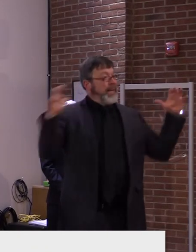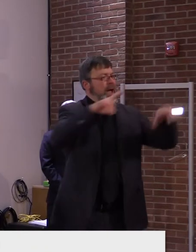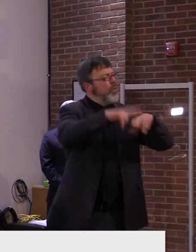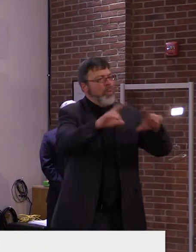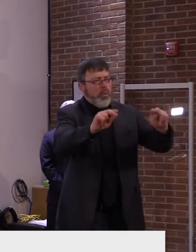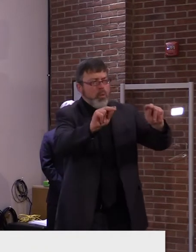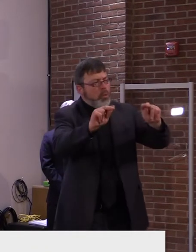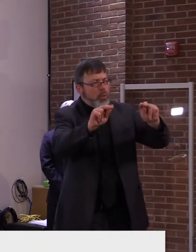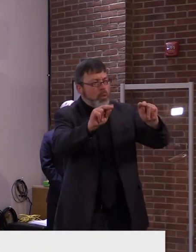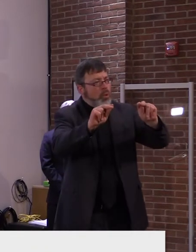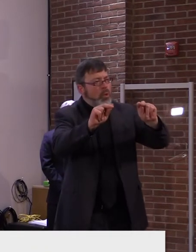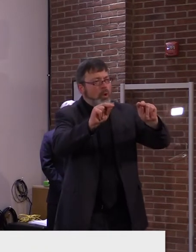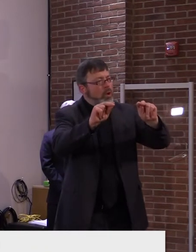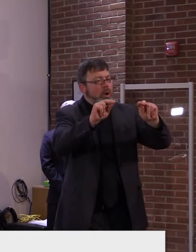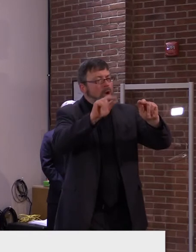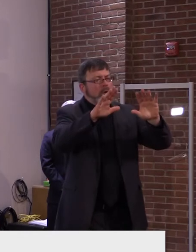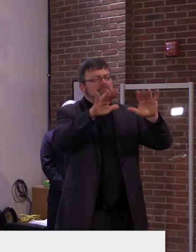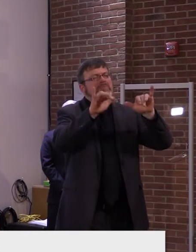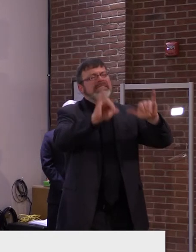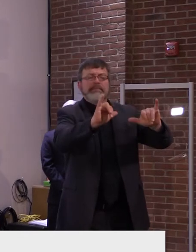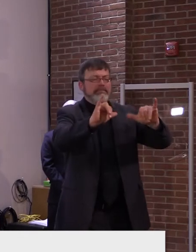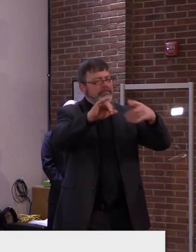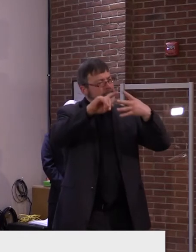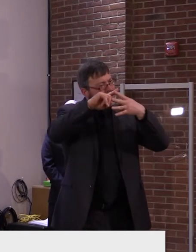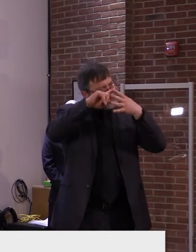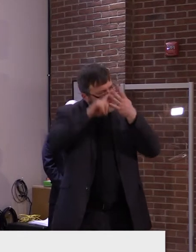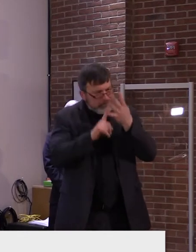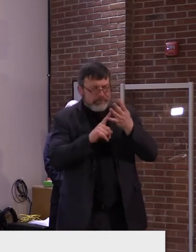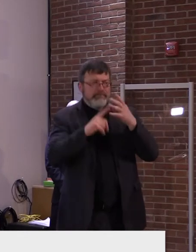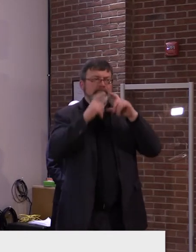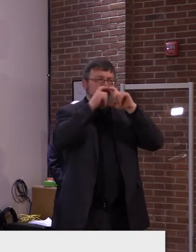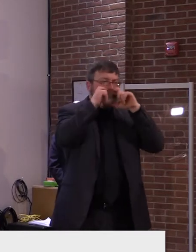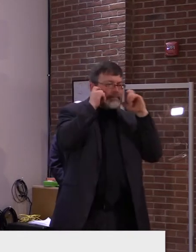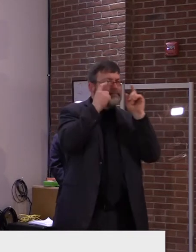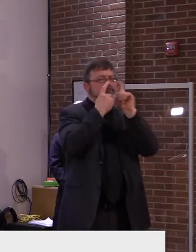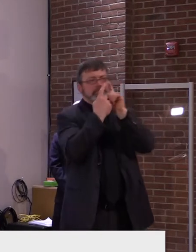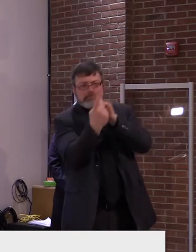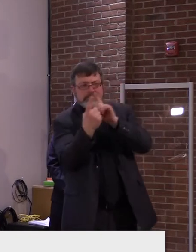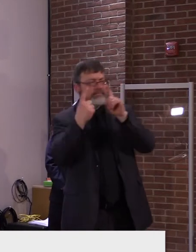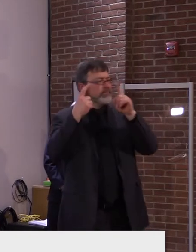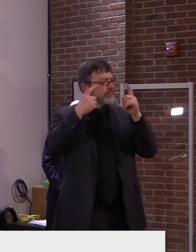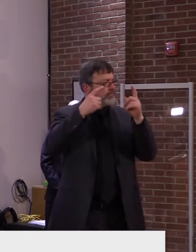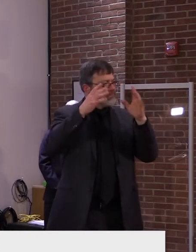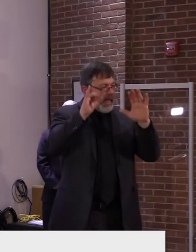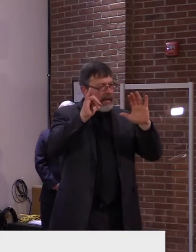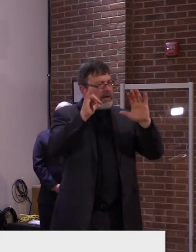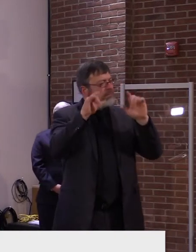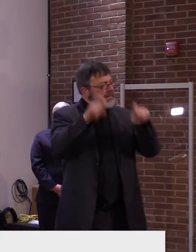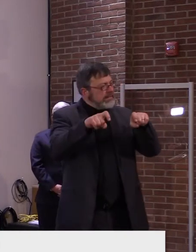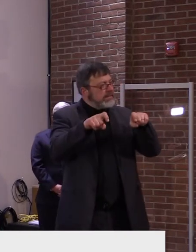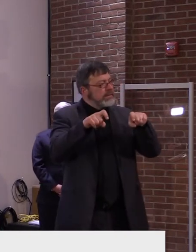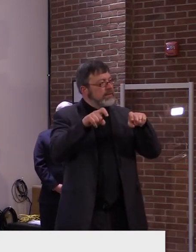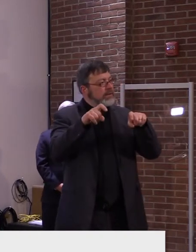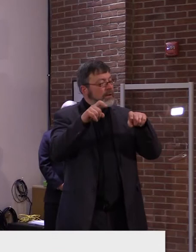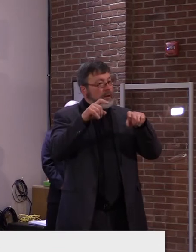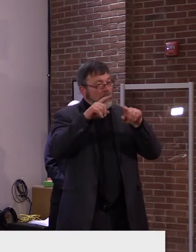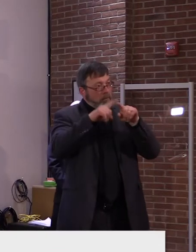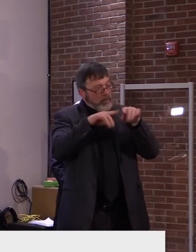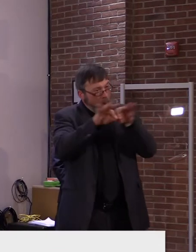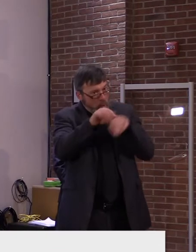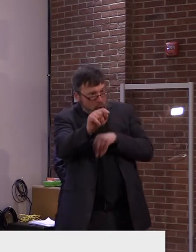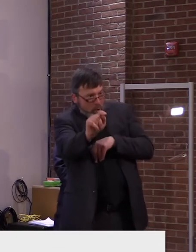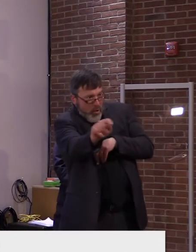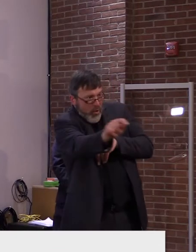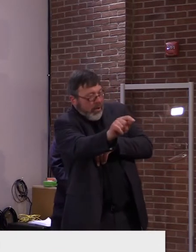differently a single positive case of COVID might impact such a facility in the post-vaccine era